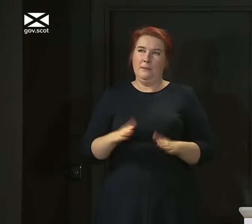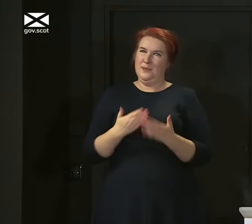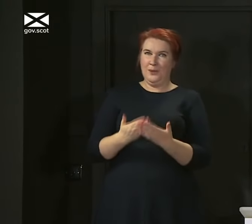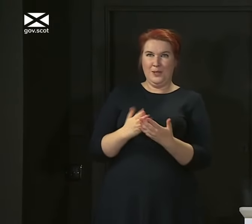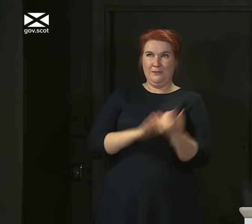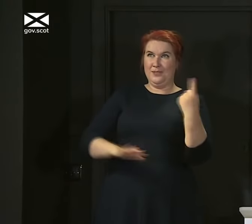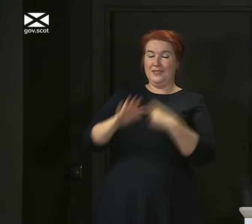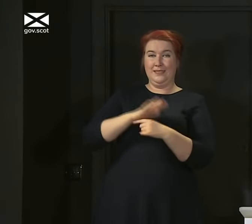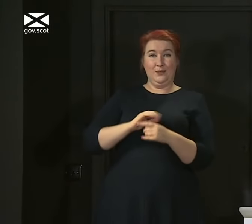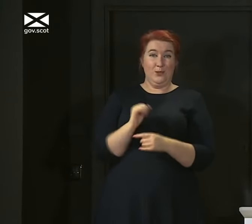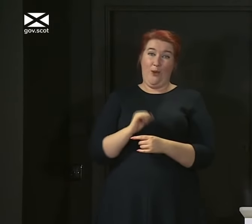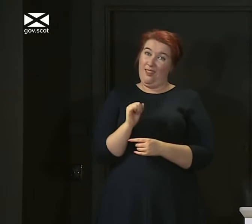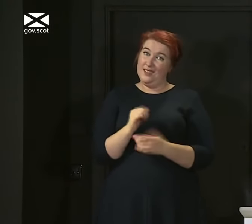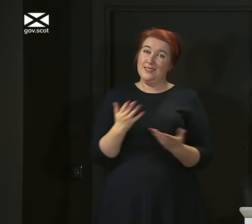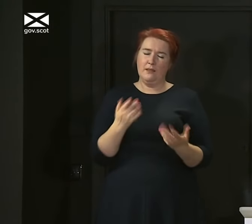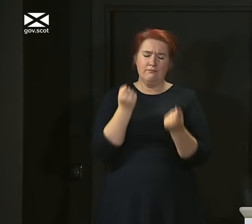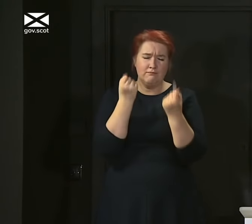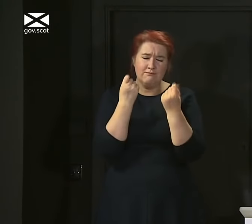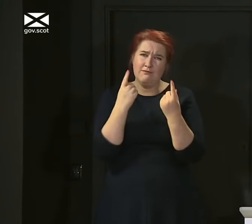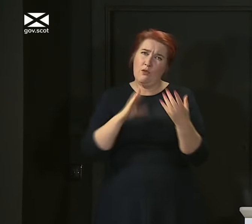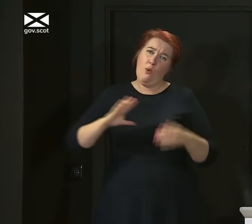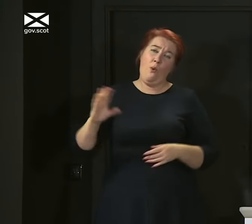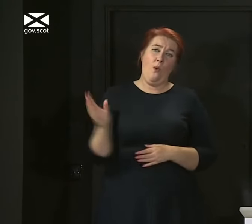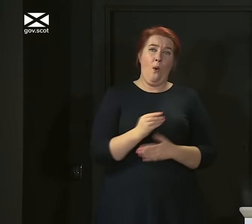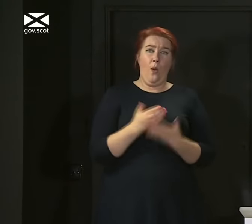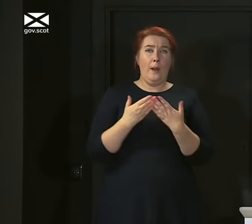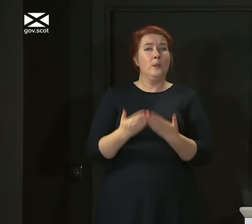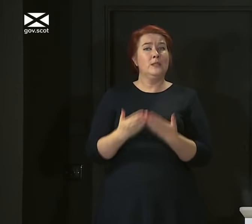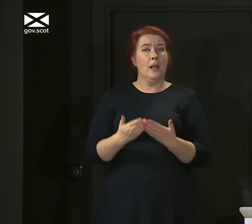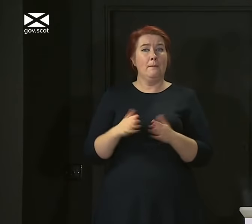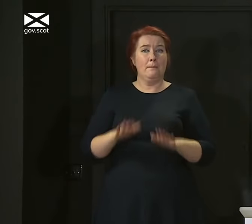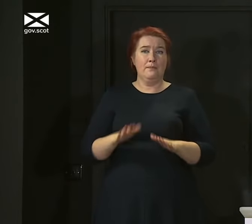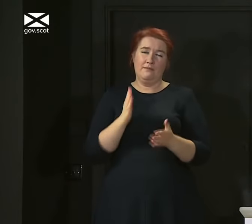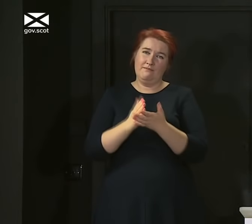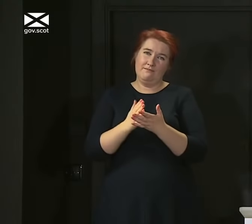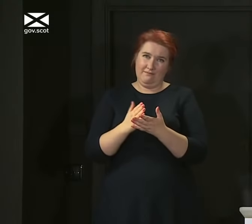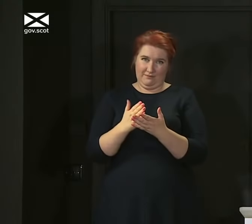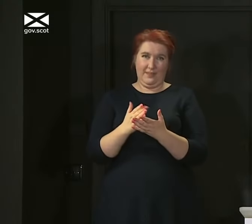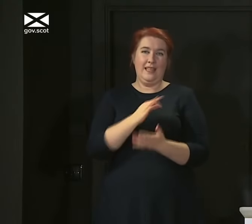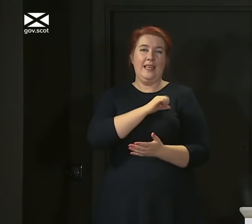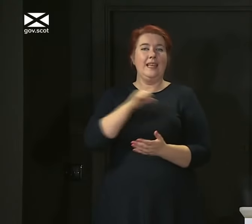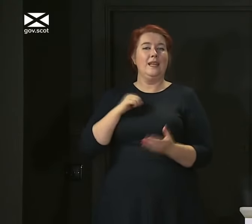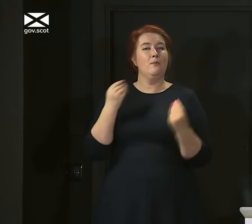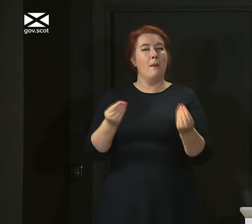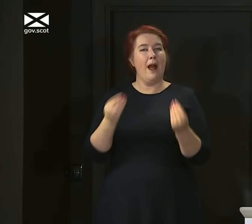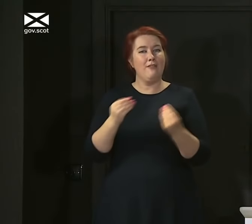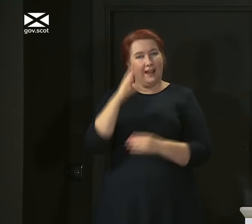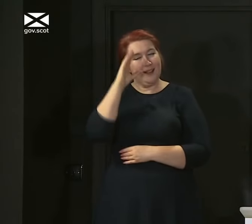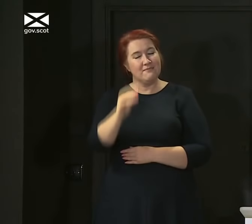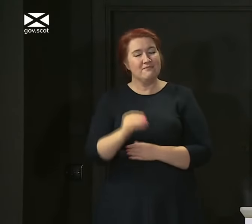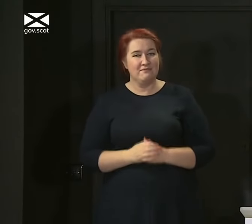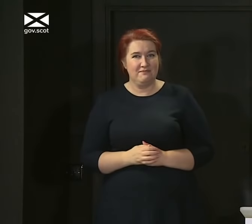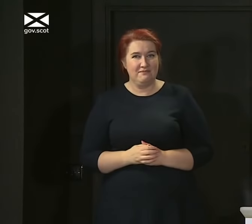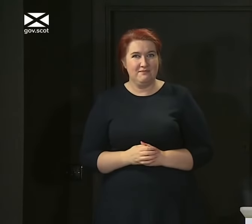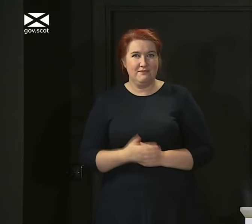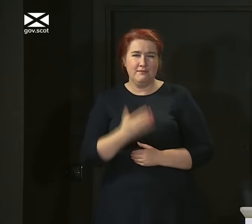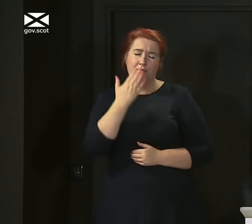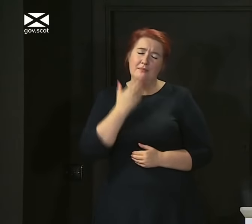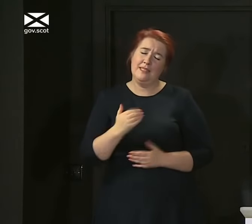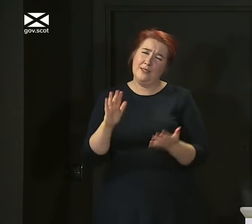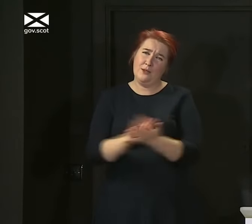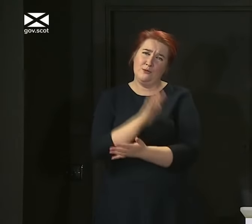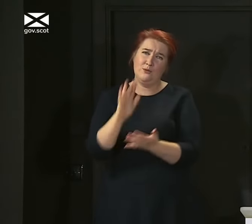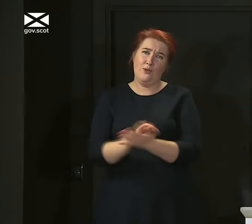I recognise how important Eid is for all Muslims, and I want to take this opportunity to wish all of you Eid Mubarak. Please enjoy your